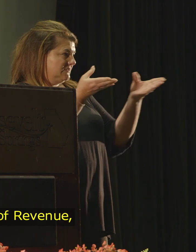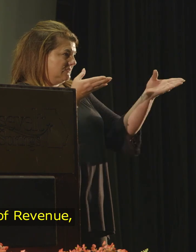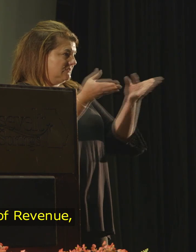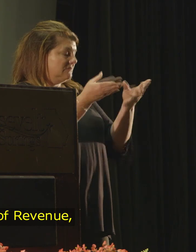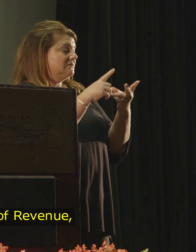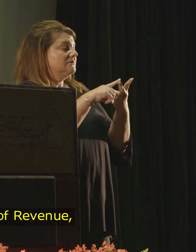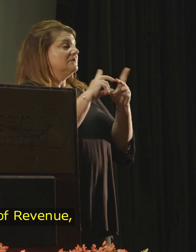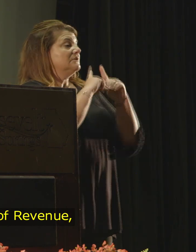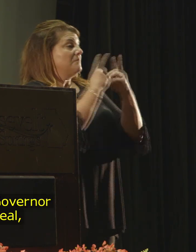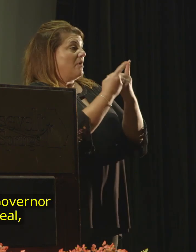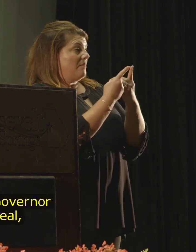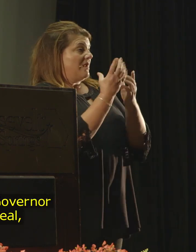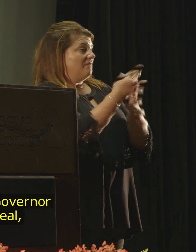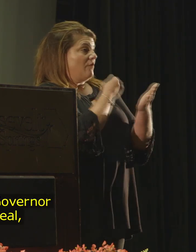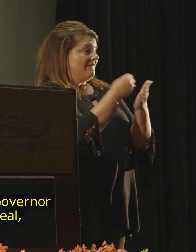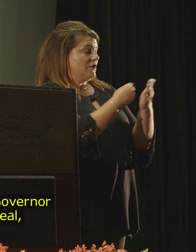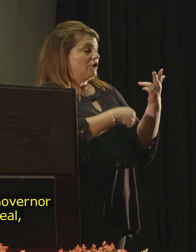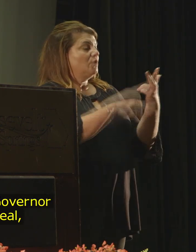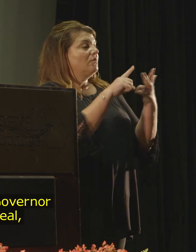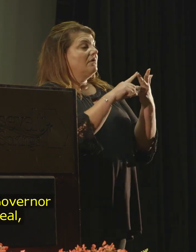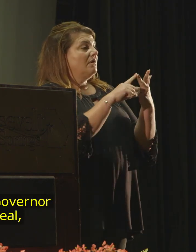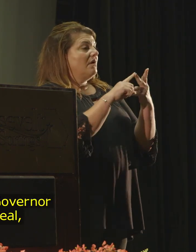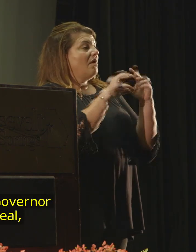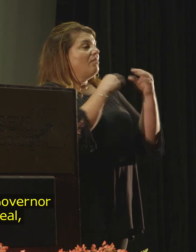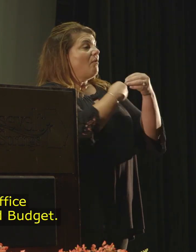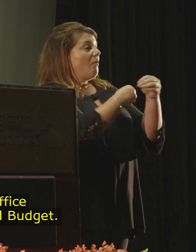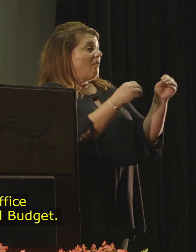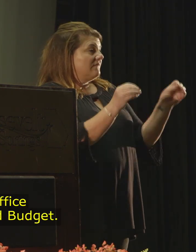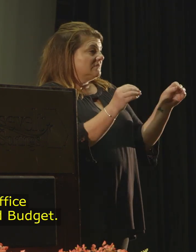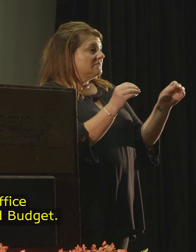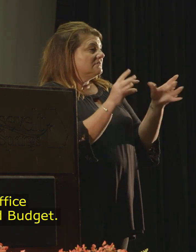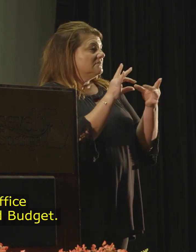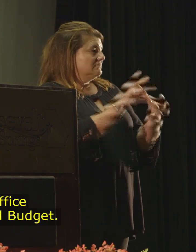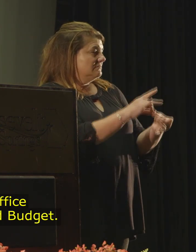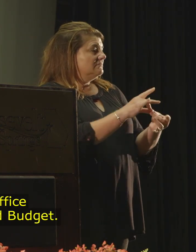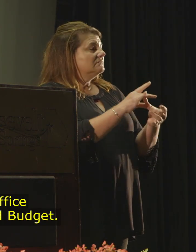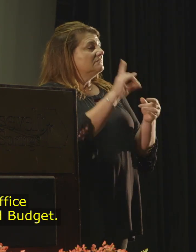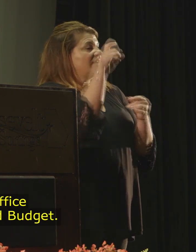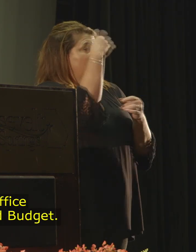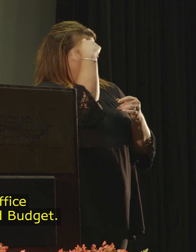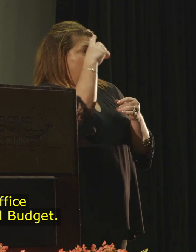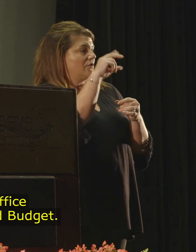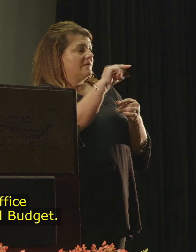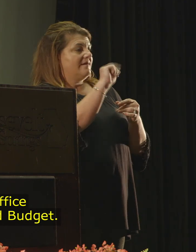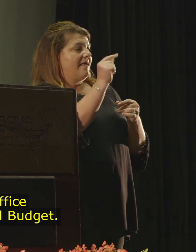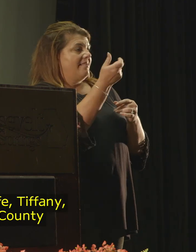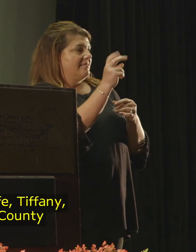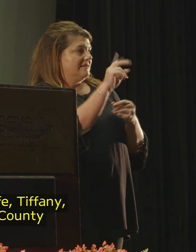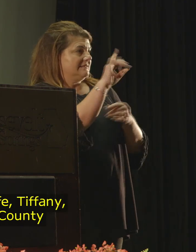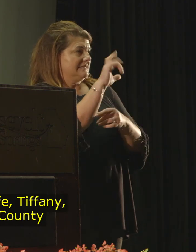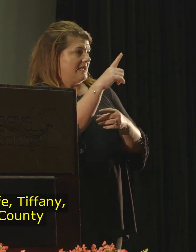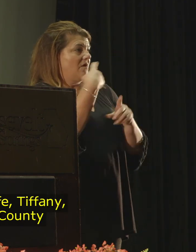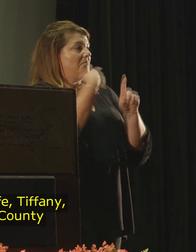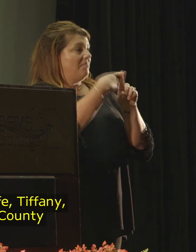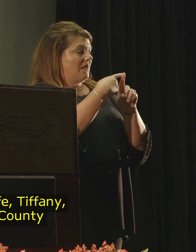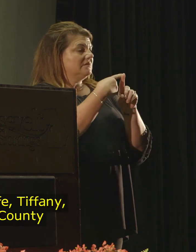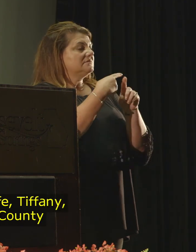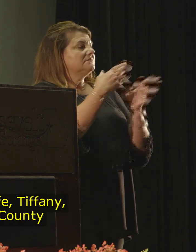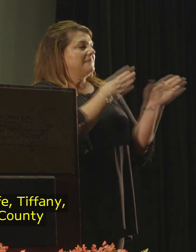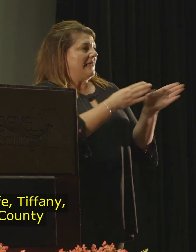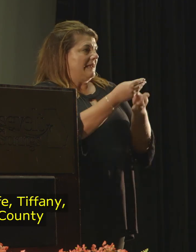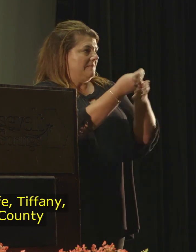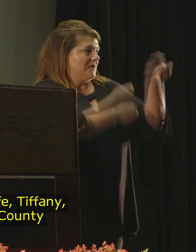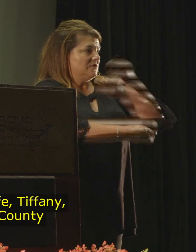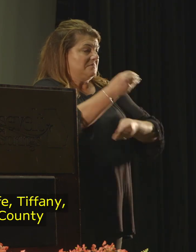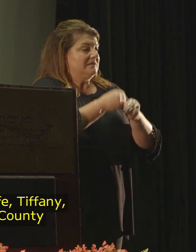the Department of Revenue, the Office of Governor Nathan Deal, and the Office of Planning and Budget. Sean and his wife Tiffany